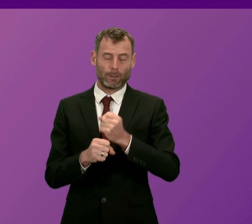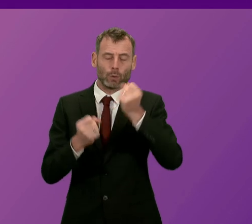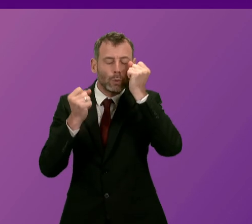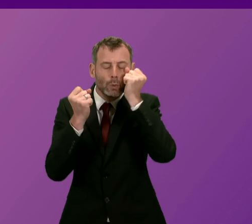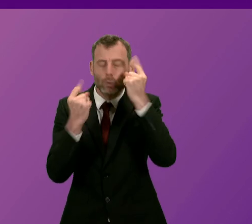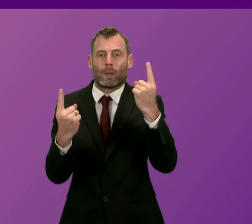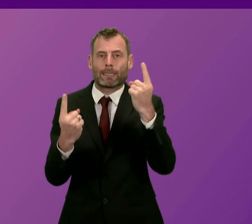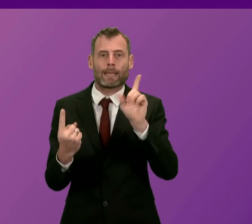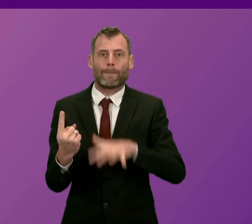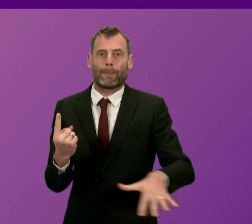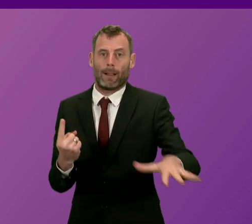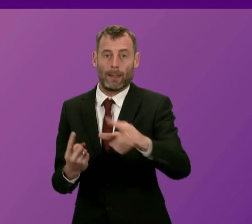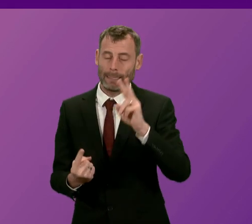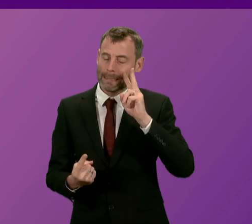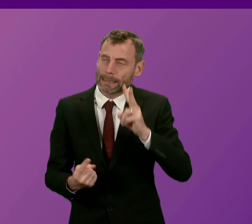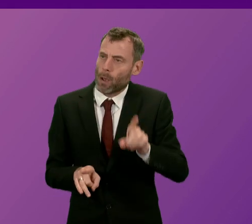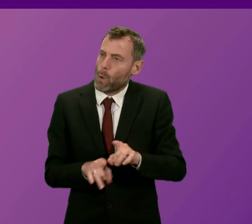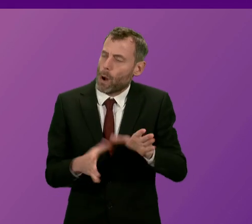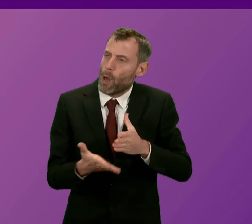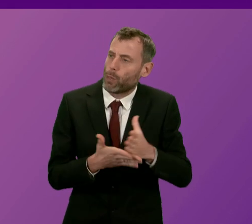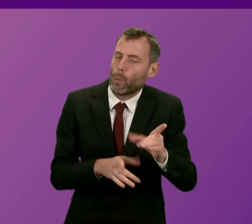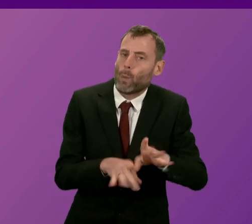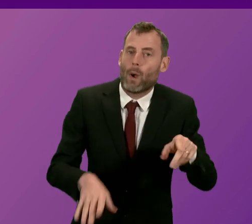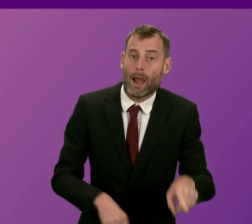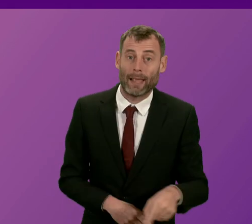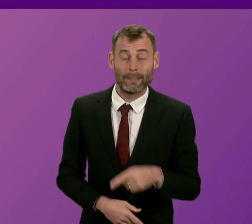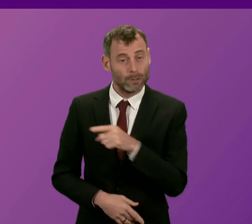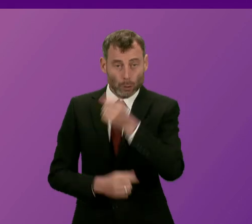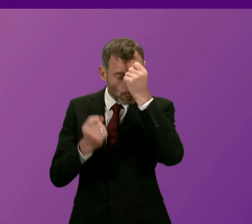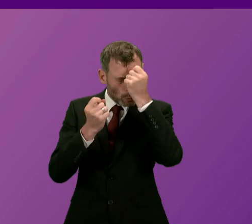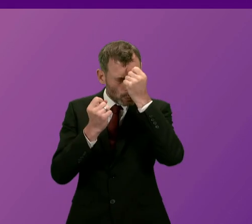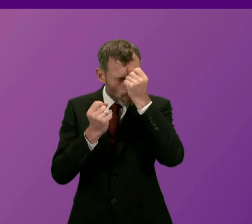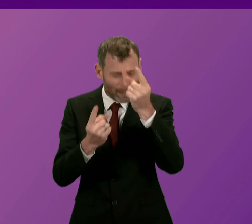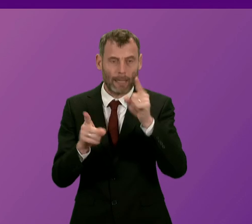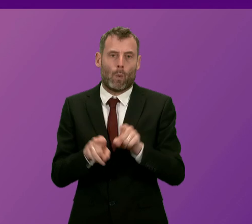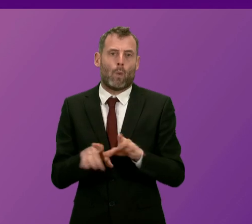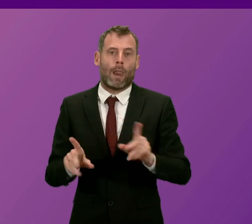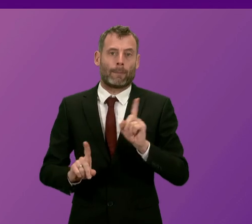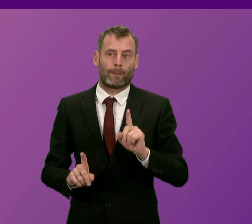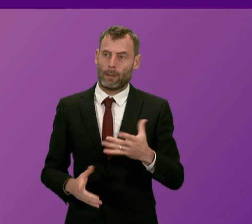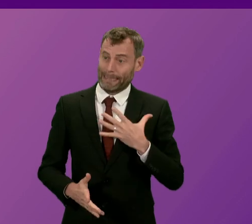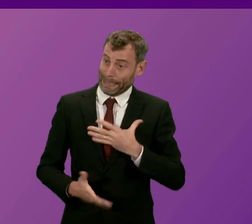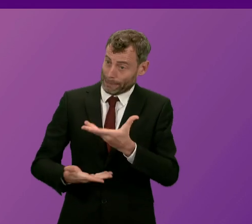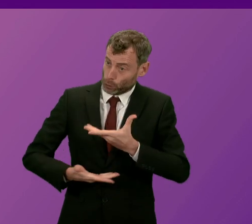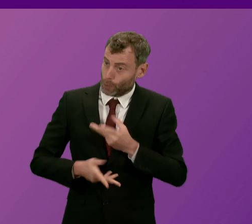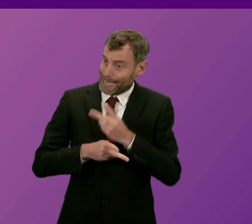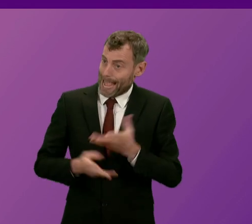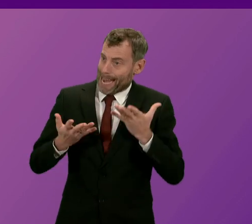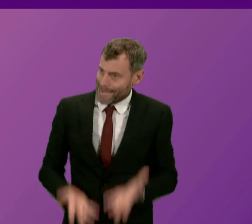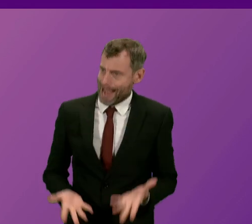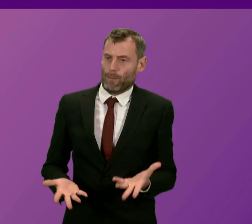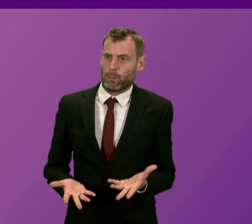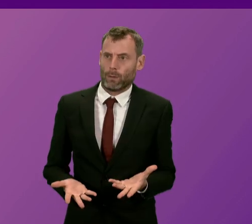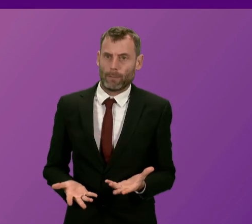represent, like the thousands who are in need of care today. Yes. Surely it's basic common sense to ditch the